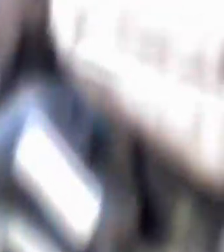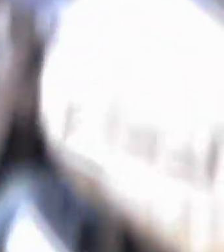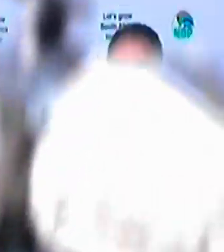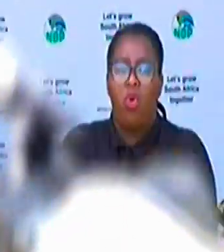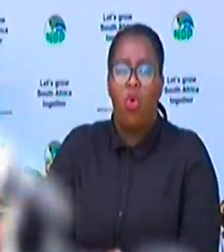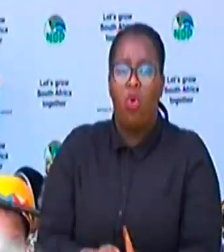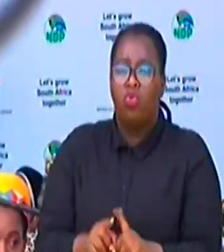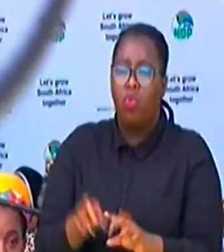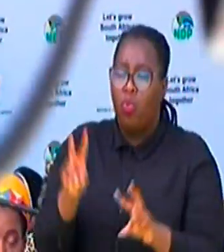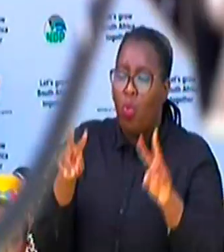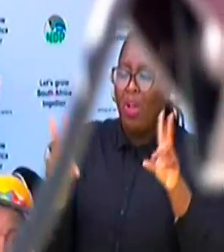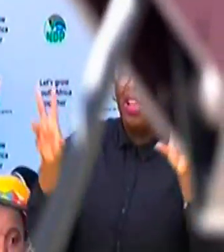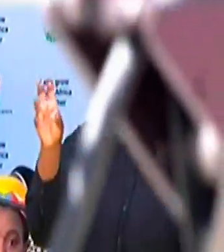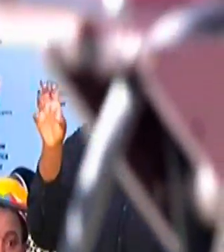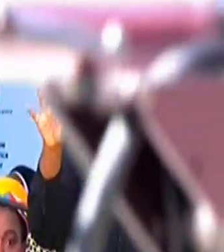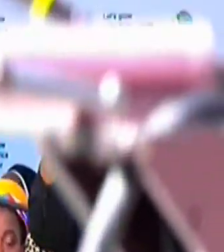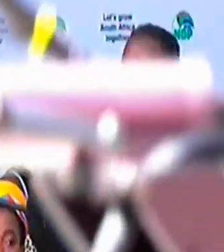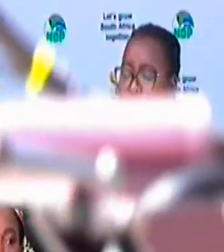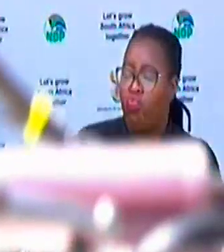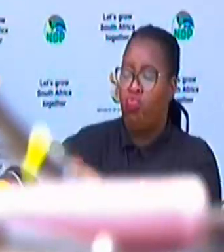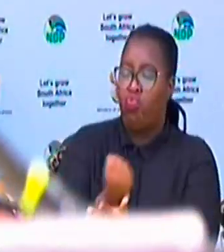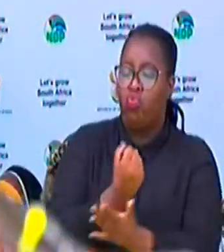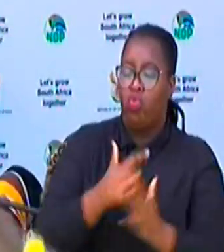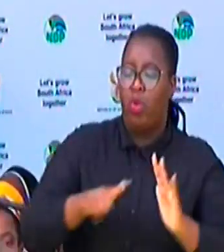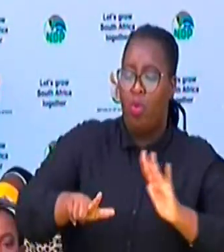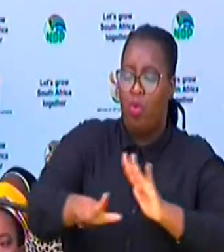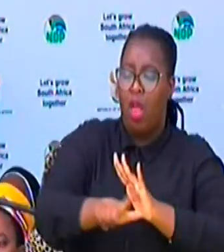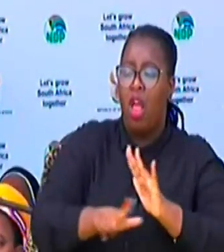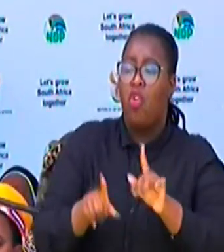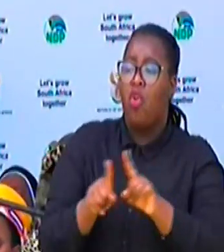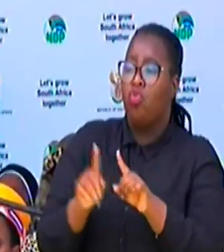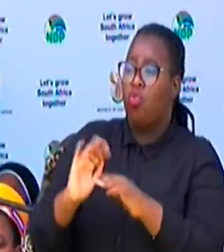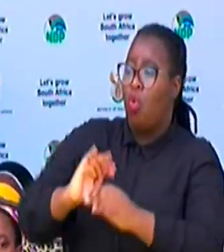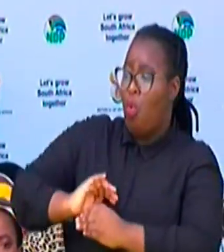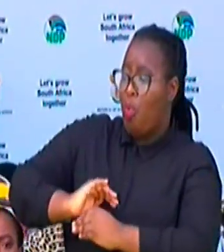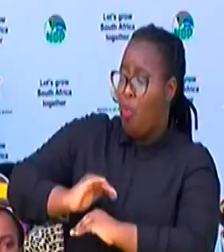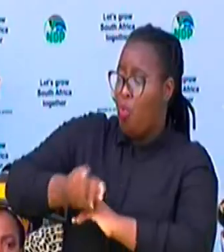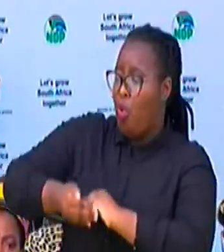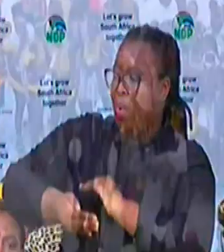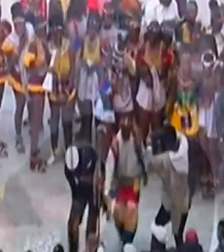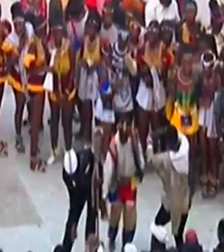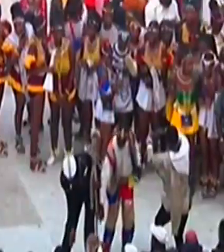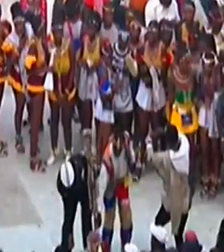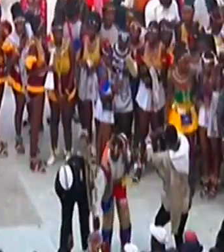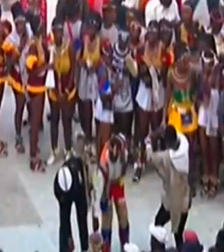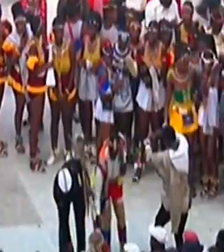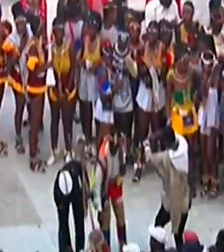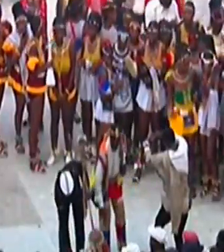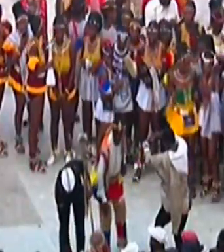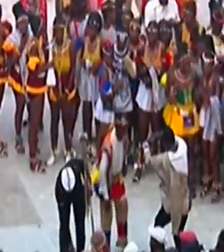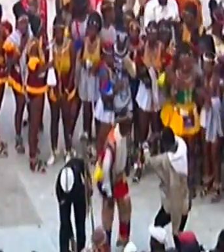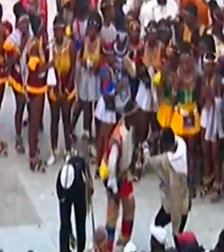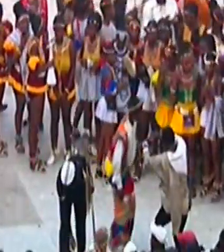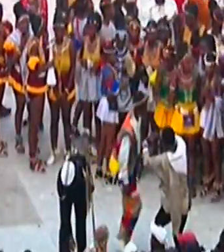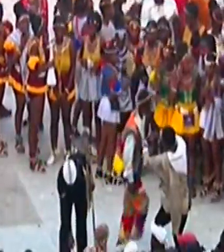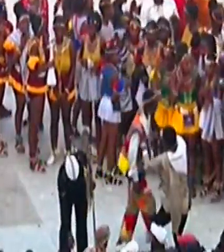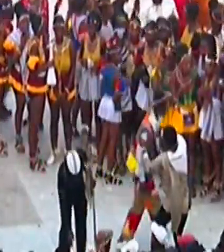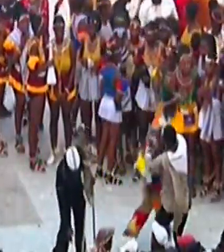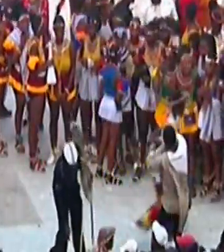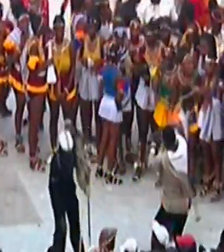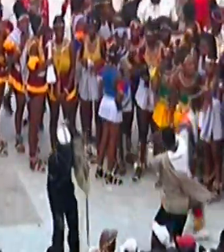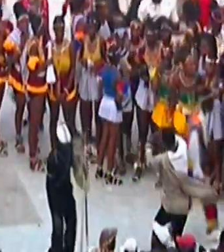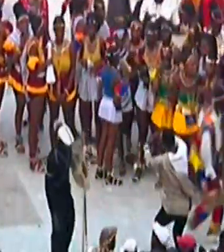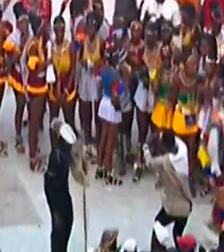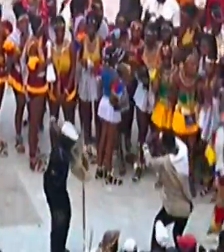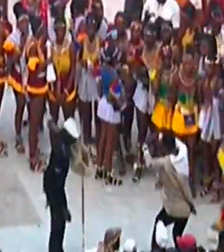allowed. Because the been and I healed been Why